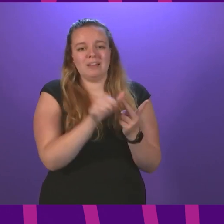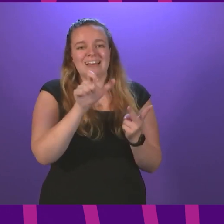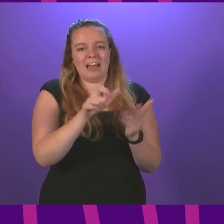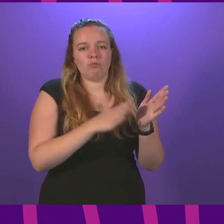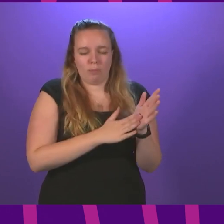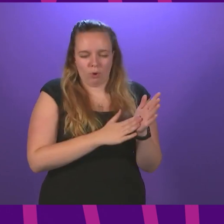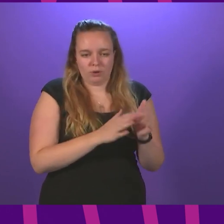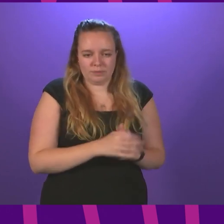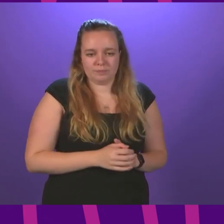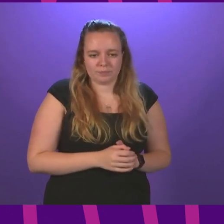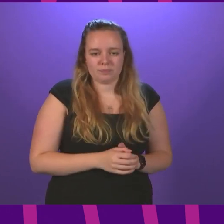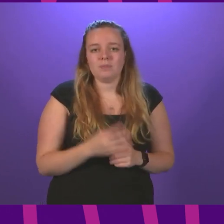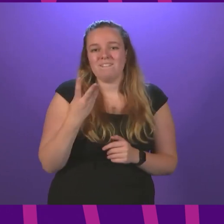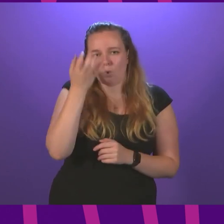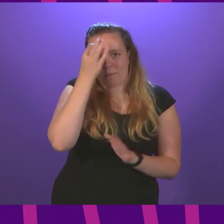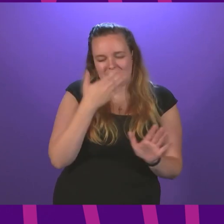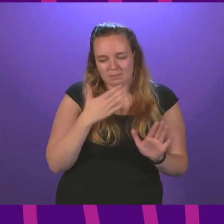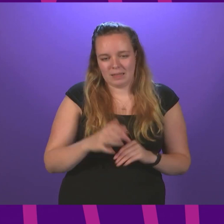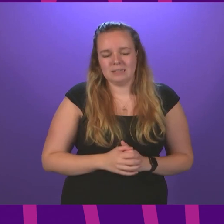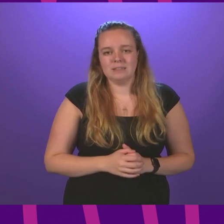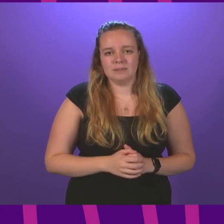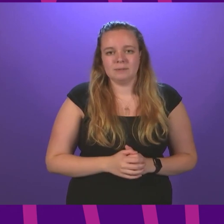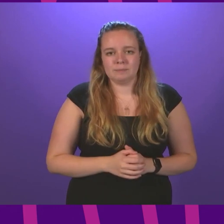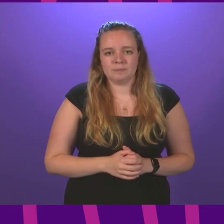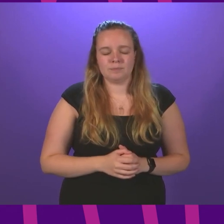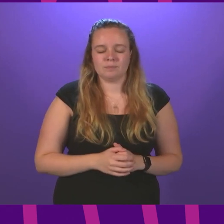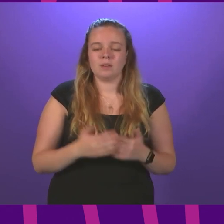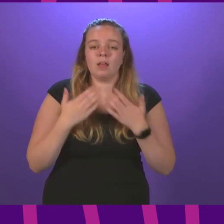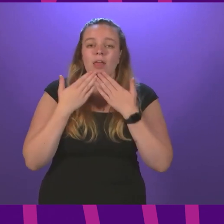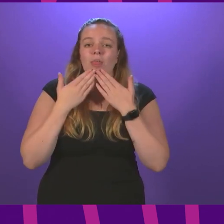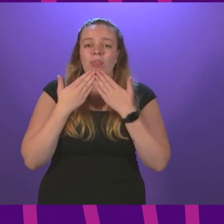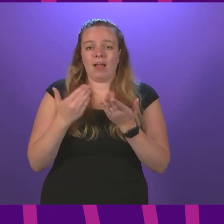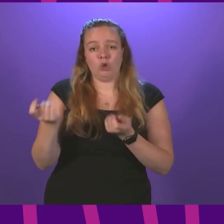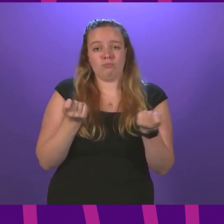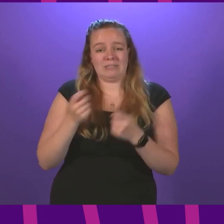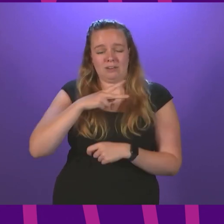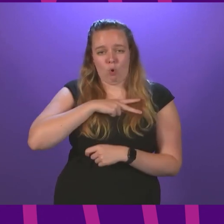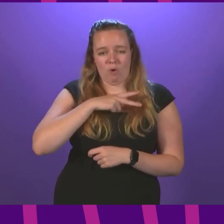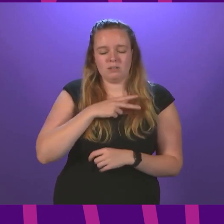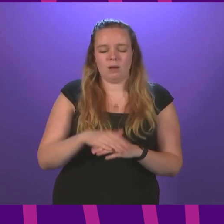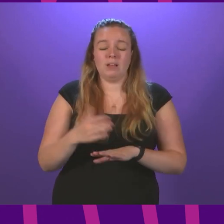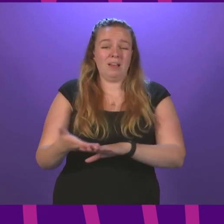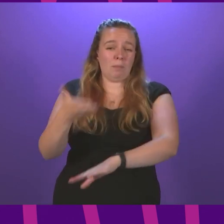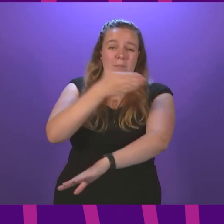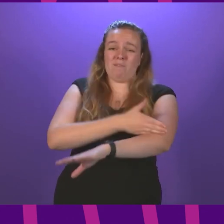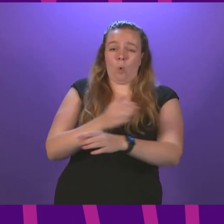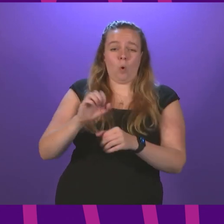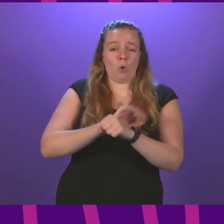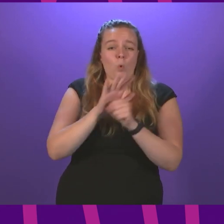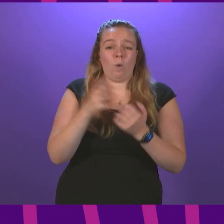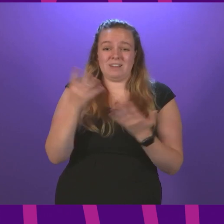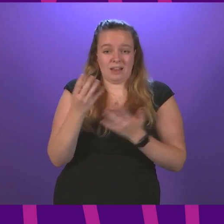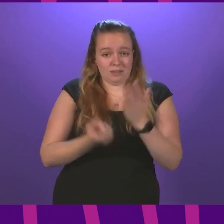Mockin. Mr Doris, a tight four minutes, please. Thank you, Presiding Officer. Way before COVID-19 hit,